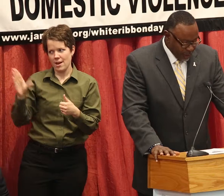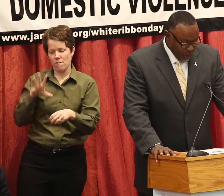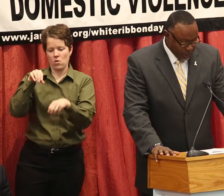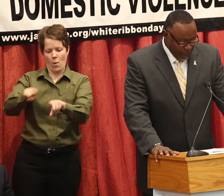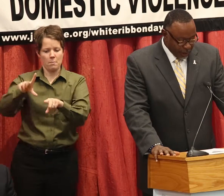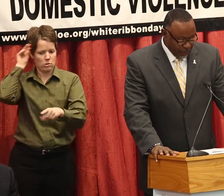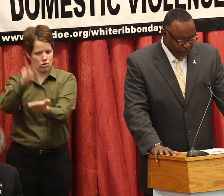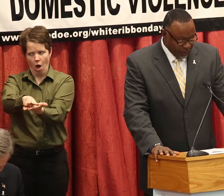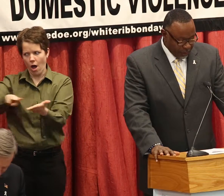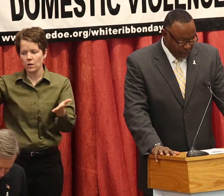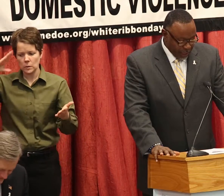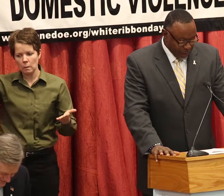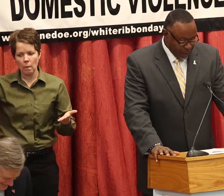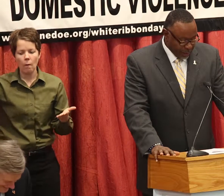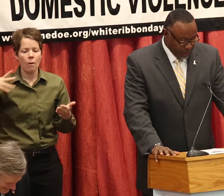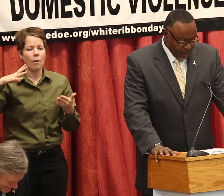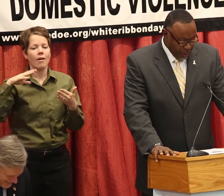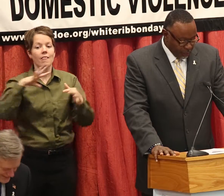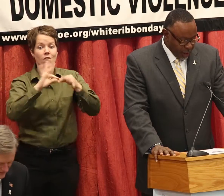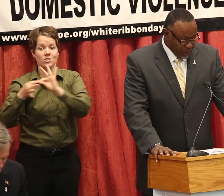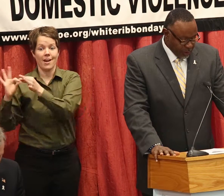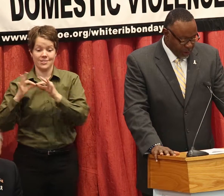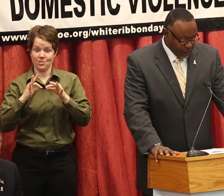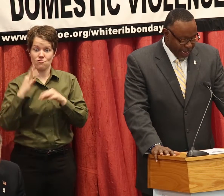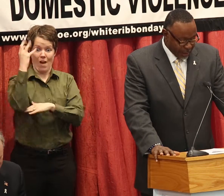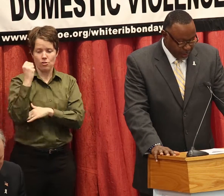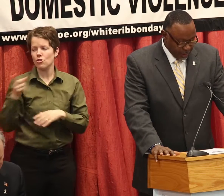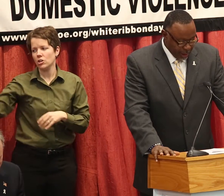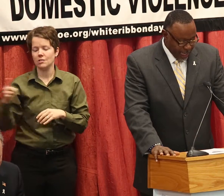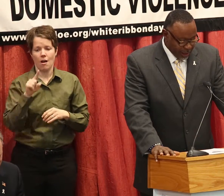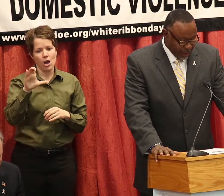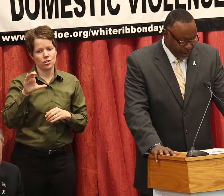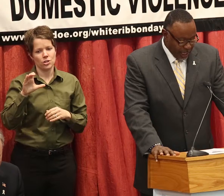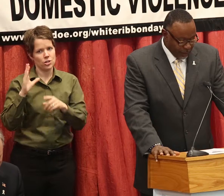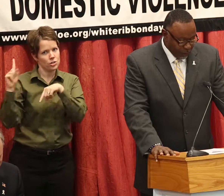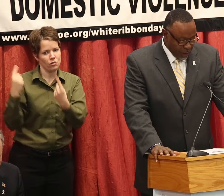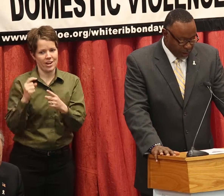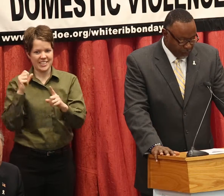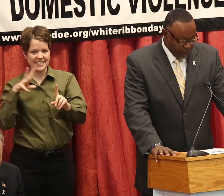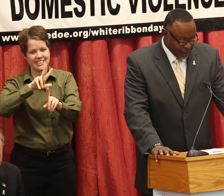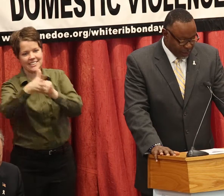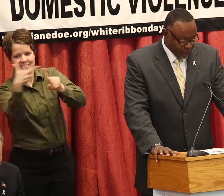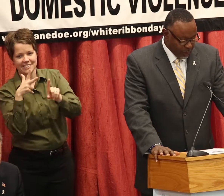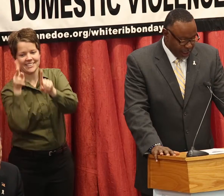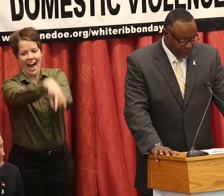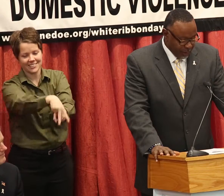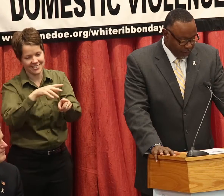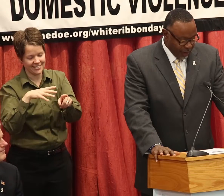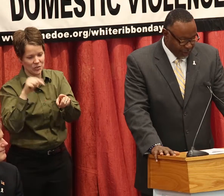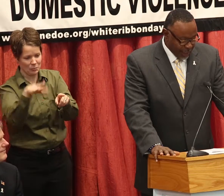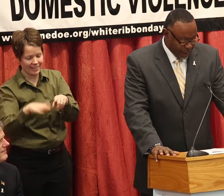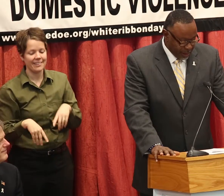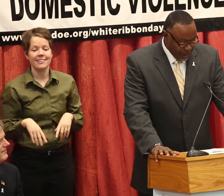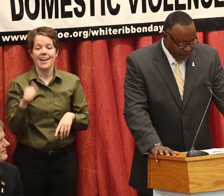And holds the Patriots franchise records with 100 career sacks. In 1984, he set a franchise record with 18